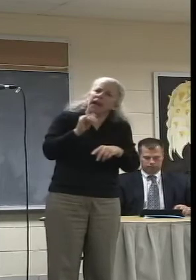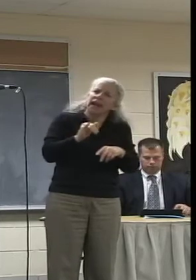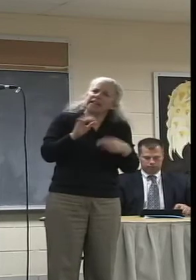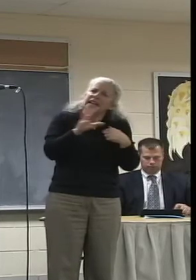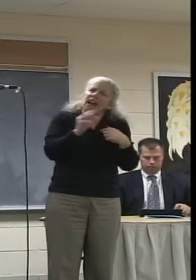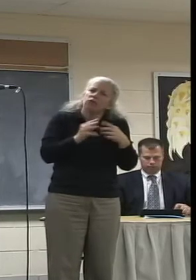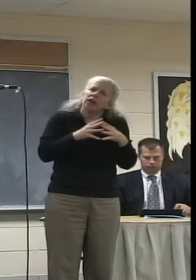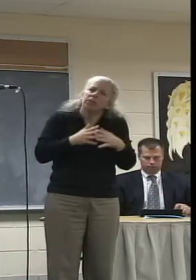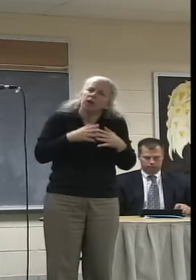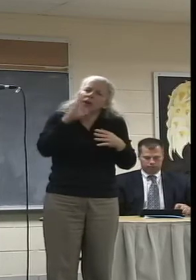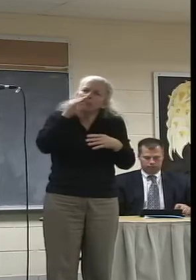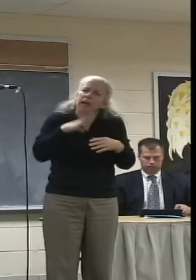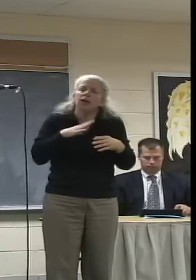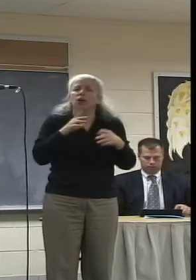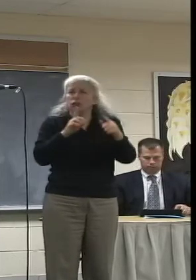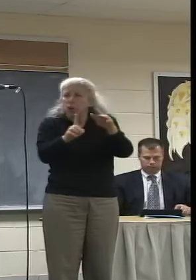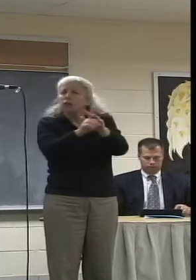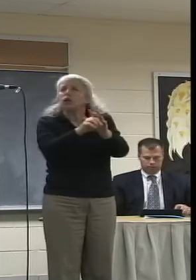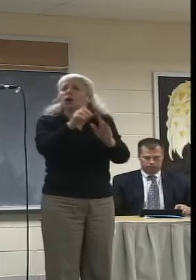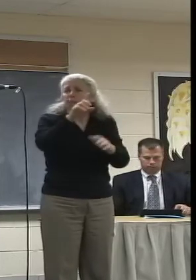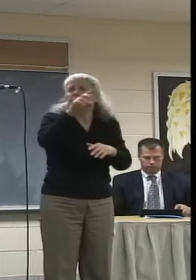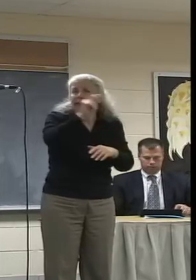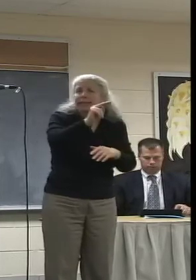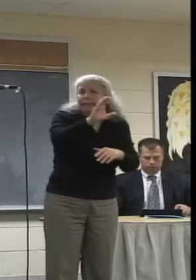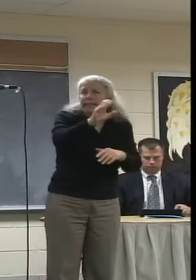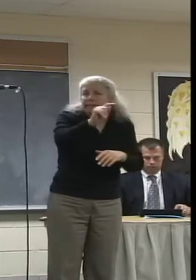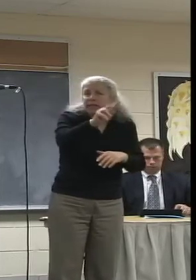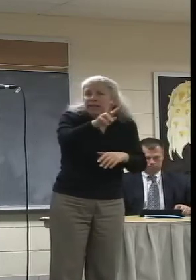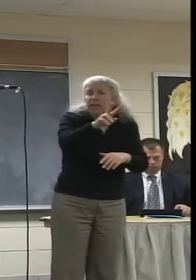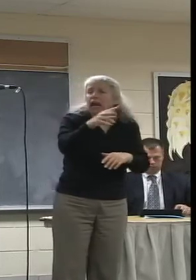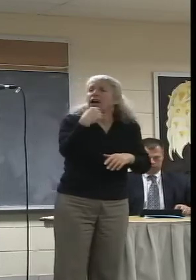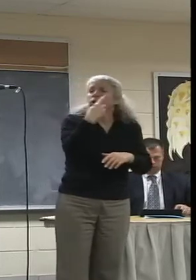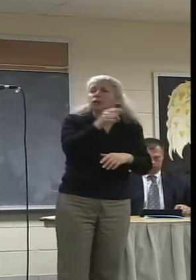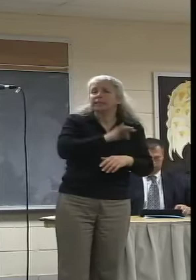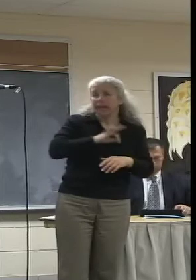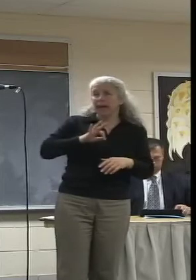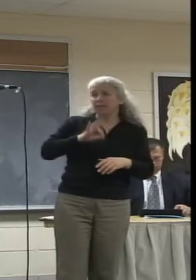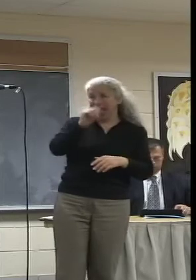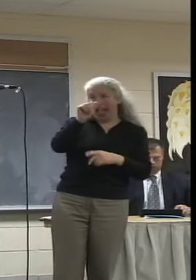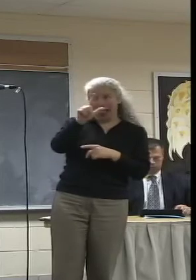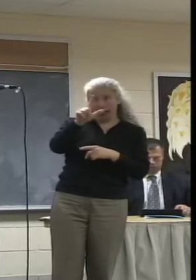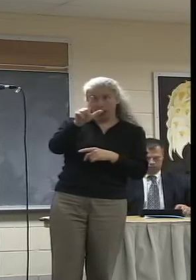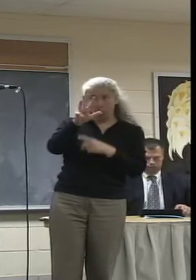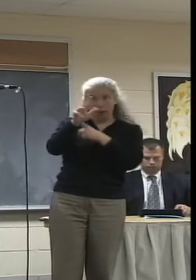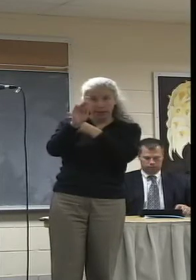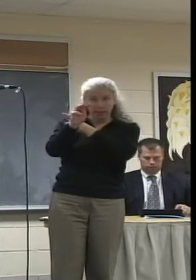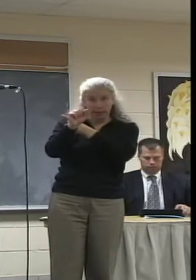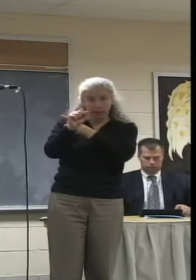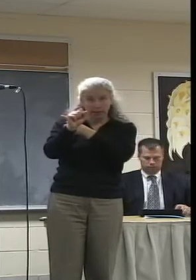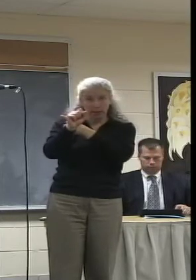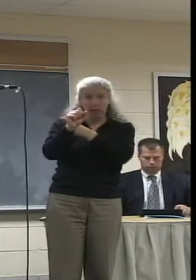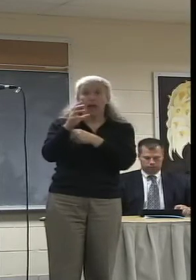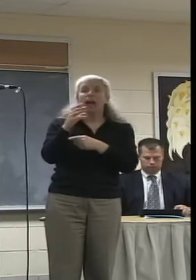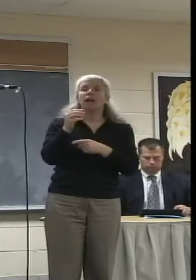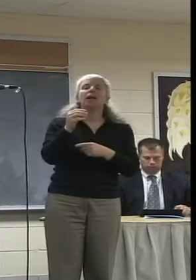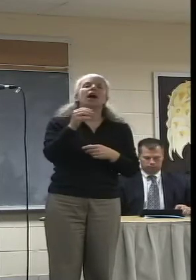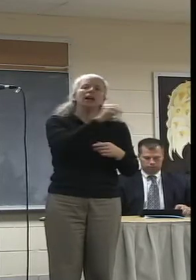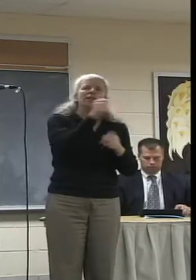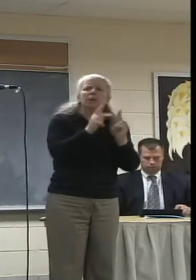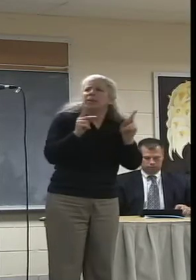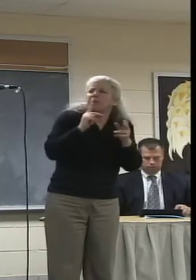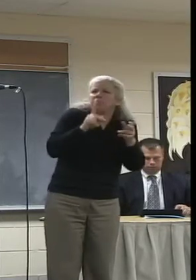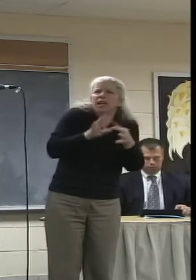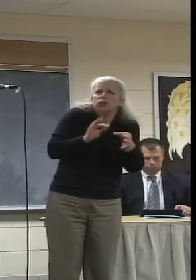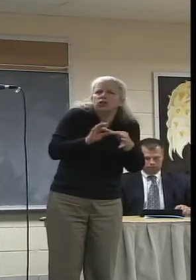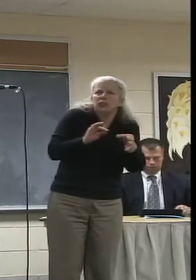And so I went to NCTV and I went to the staff there, in particular Al, and I heard someone else say here earlier how